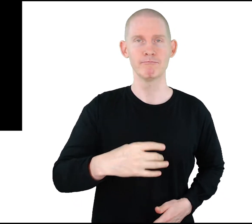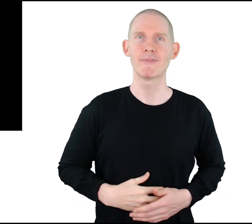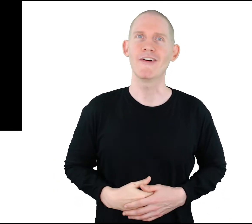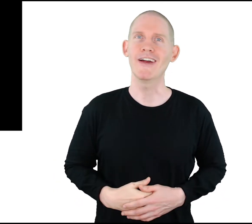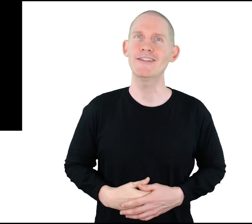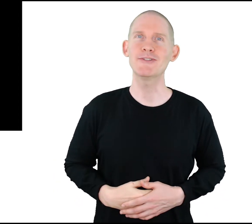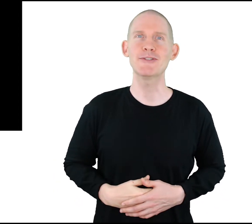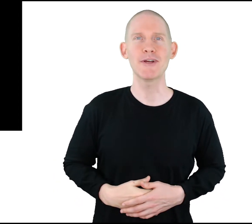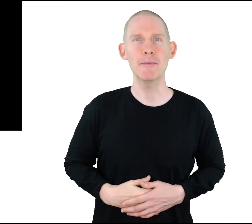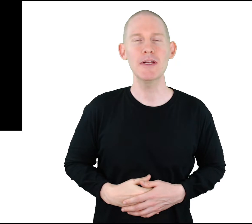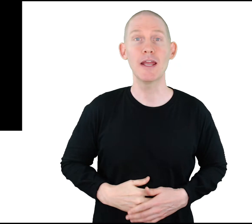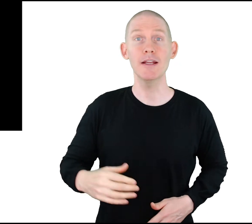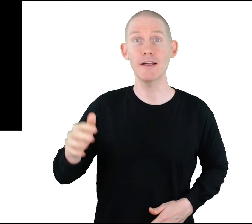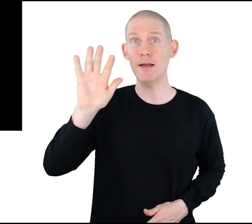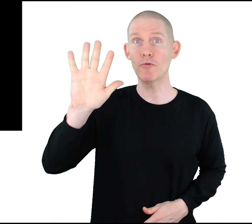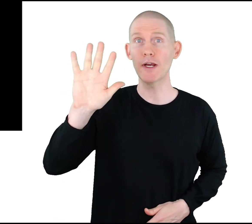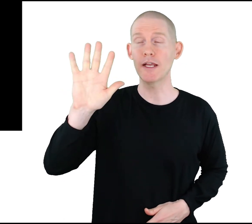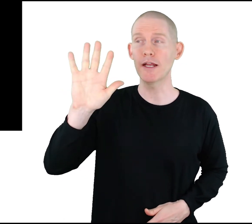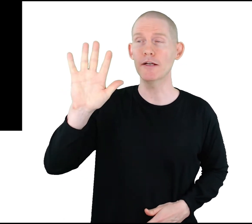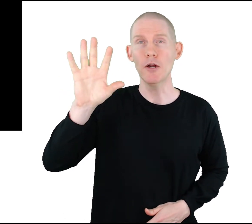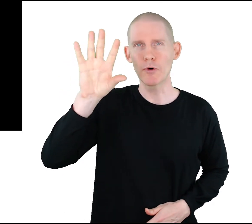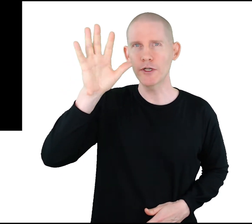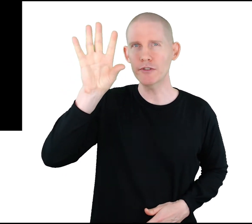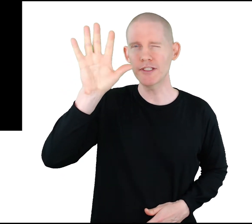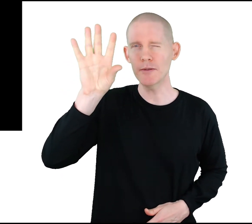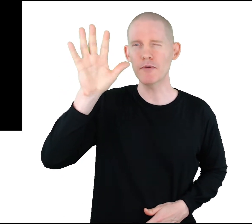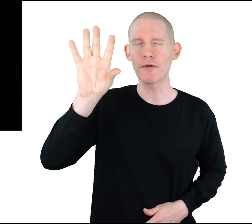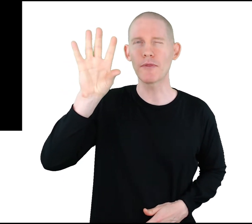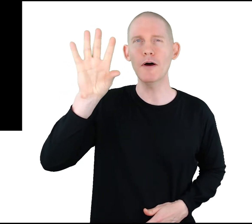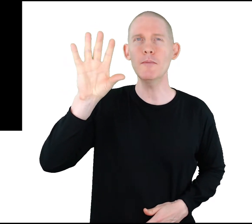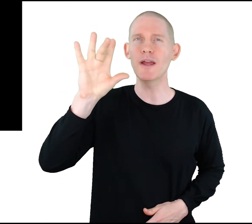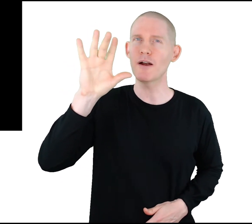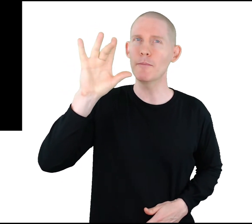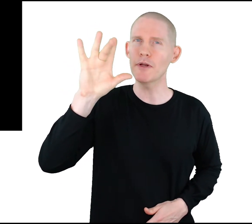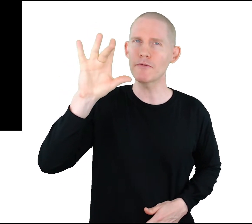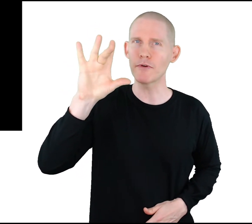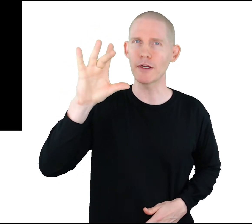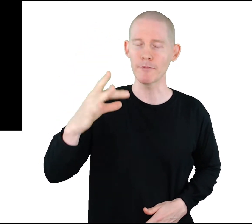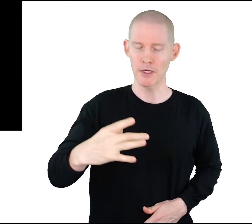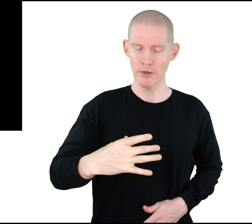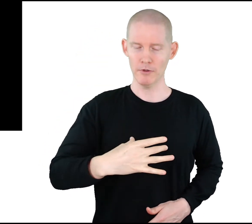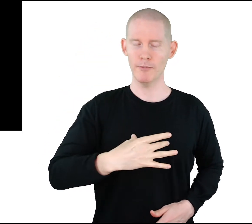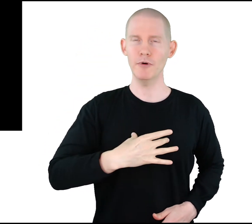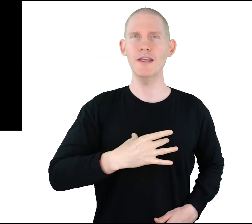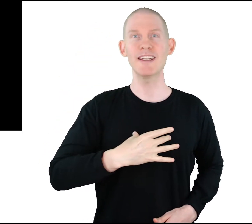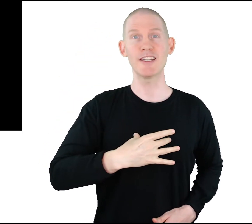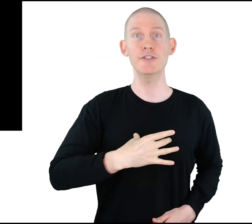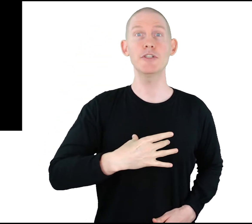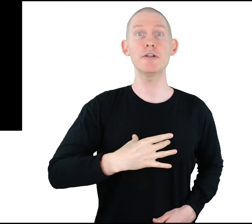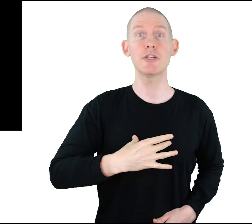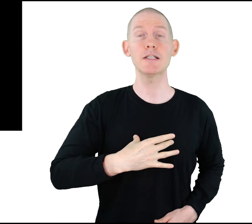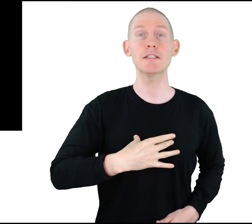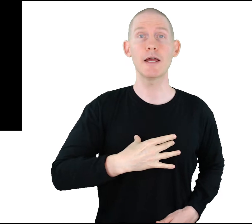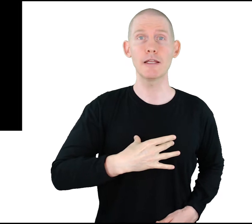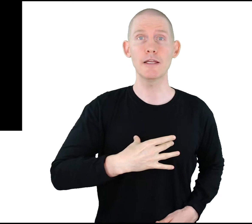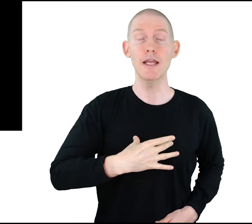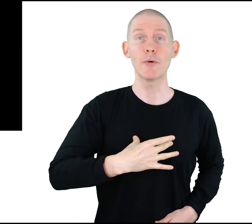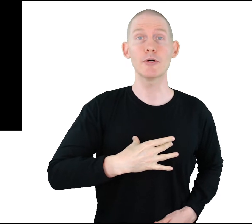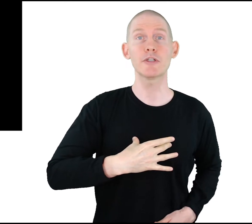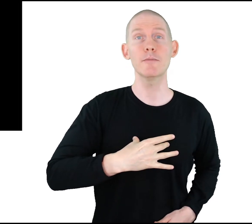All right, use your dominant hand. I'm right-handed. We're gonna use the tip of our thumb and our middle finger. We're gonna put that touch in our chest lightly. We're just